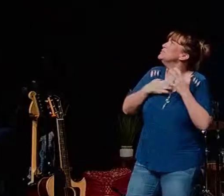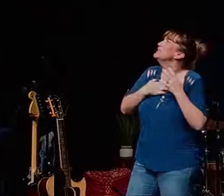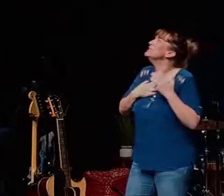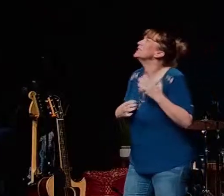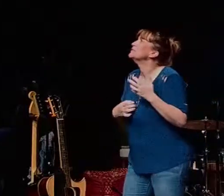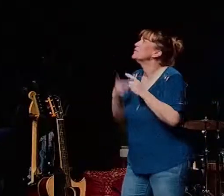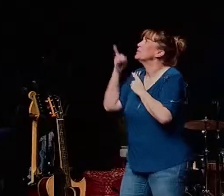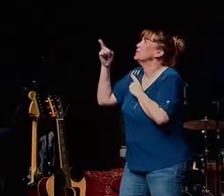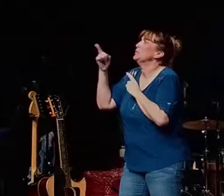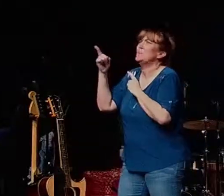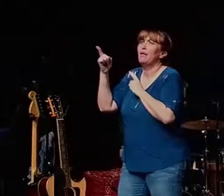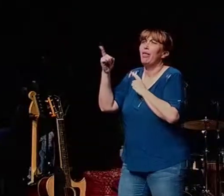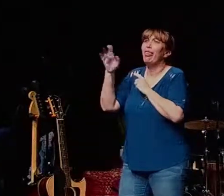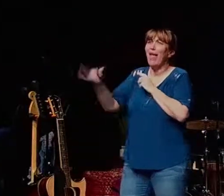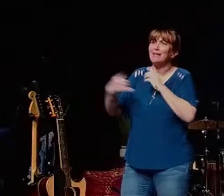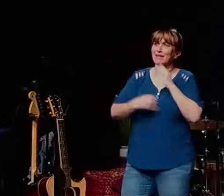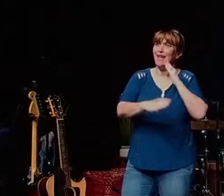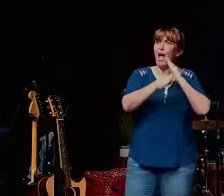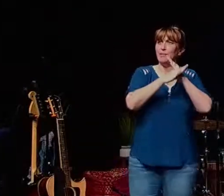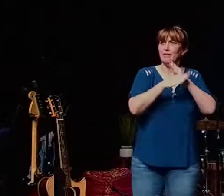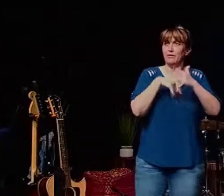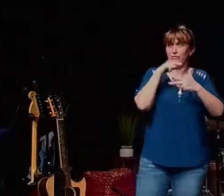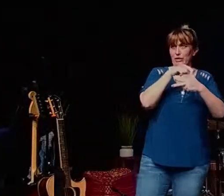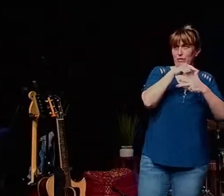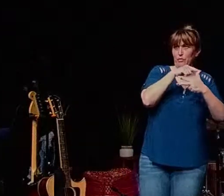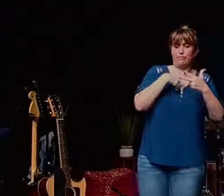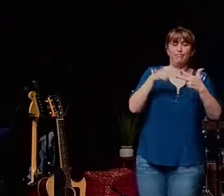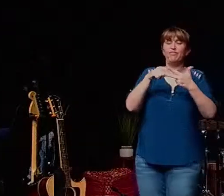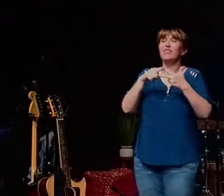that is that that's the obstacle the obstacle for limping